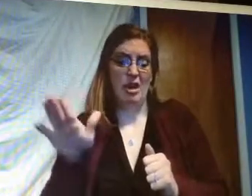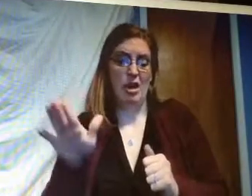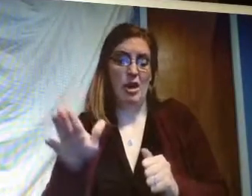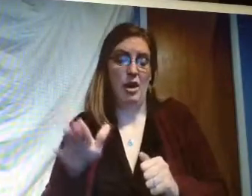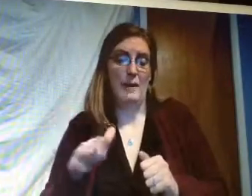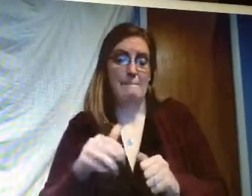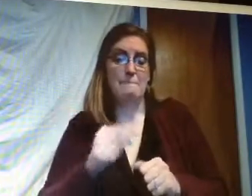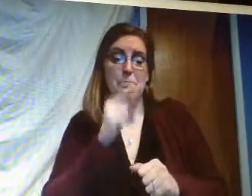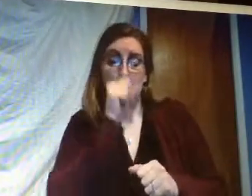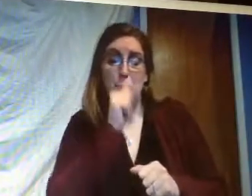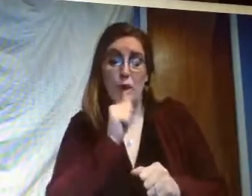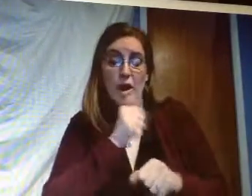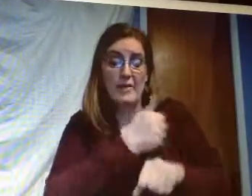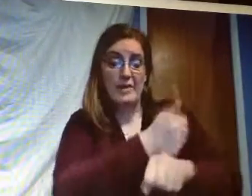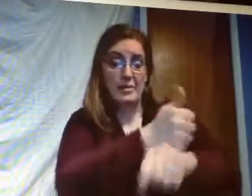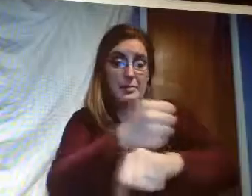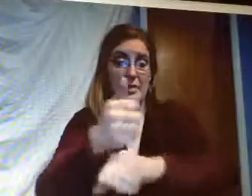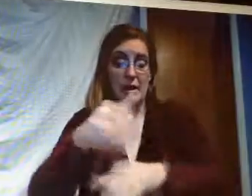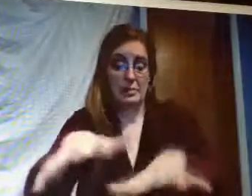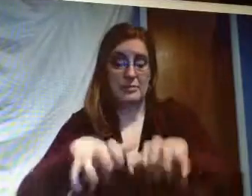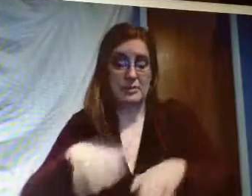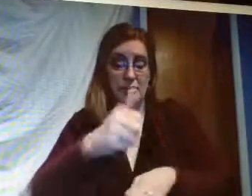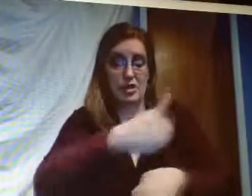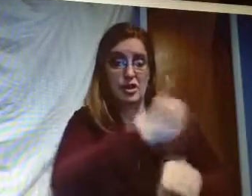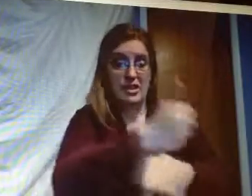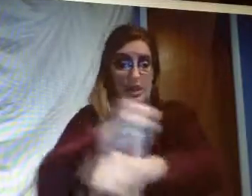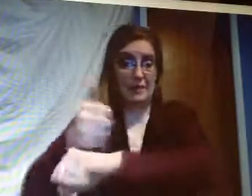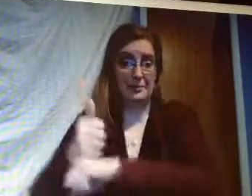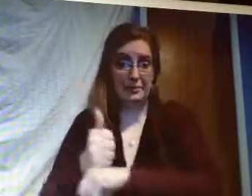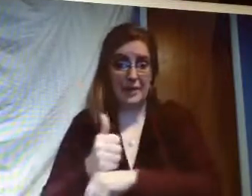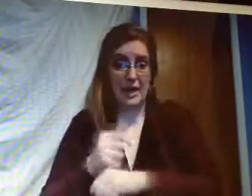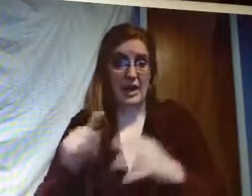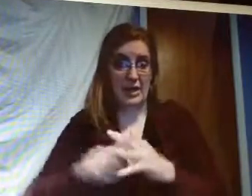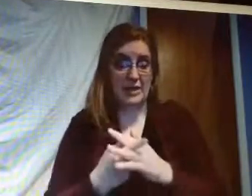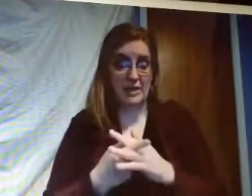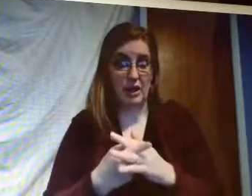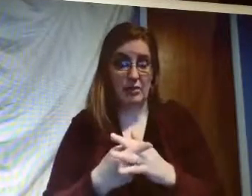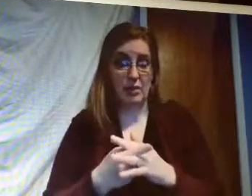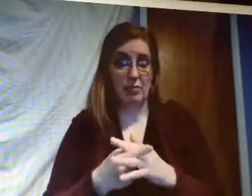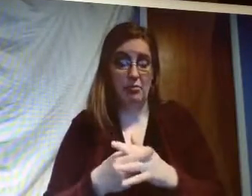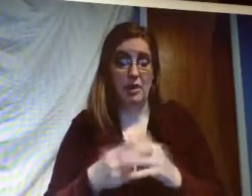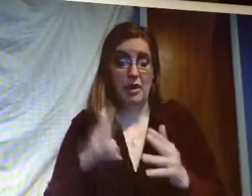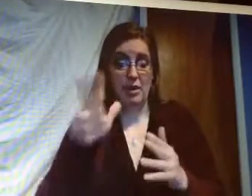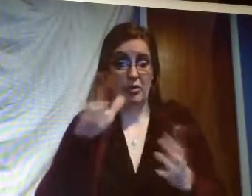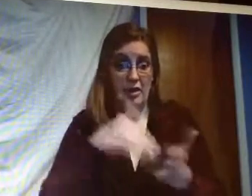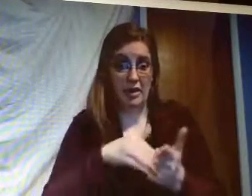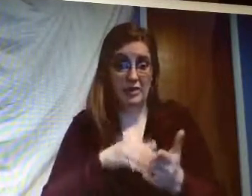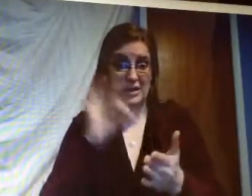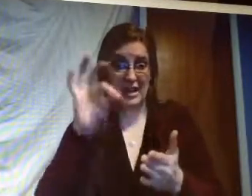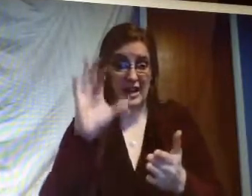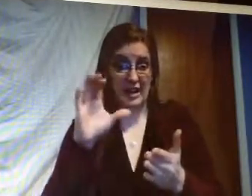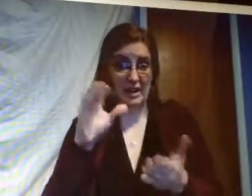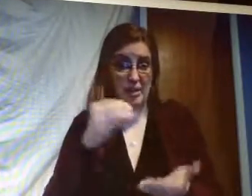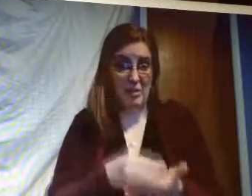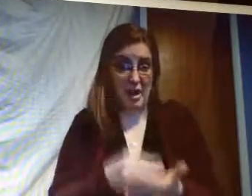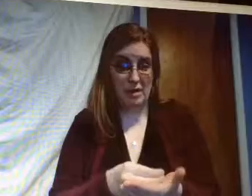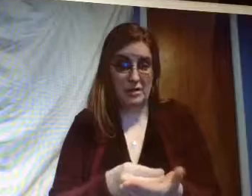three to one and they have private setups everywhere all over the place they start about three thousand nine hundred